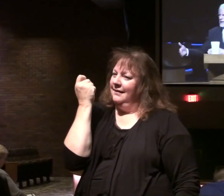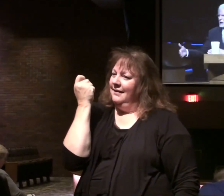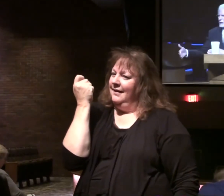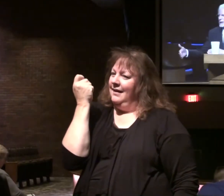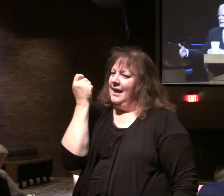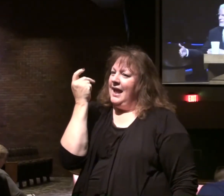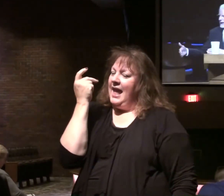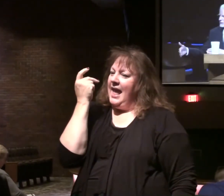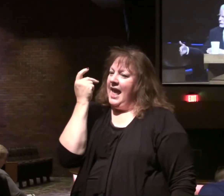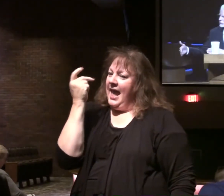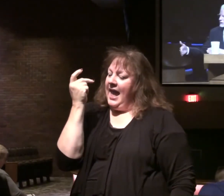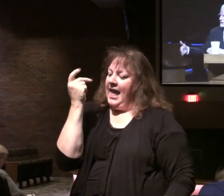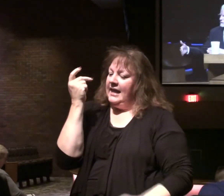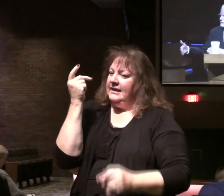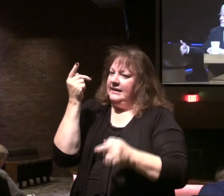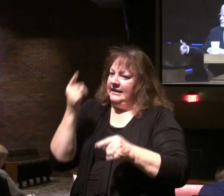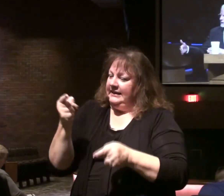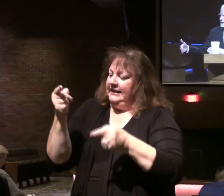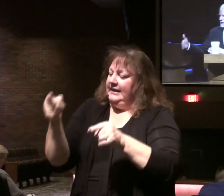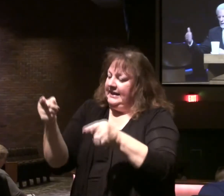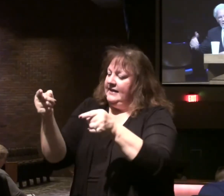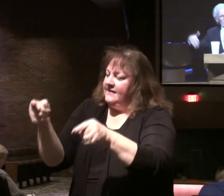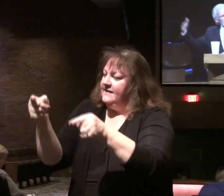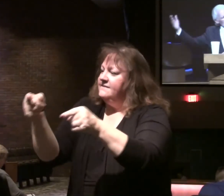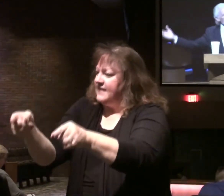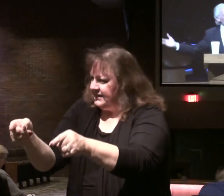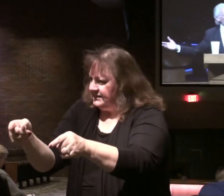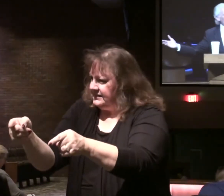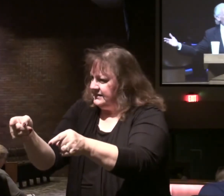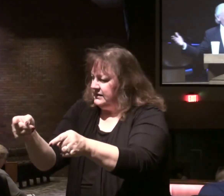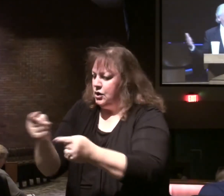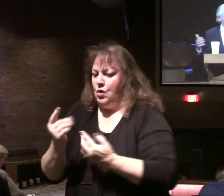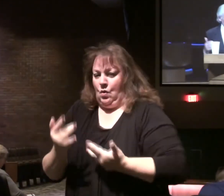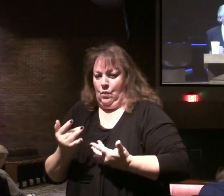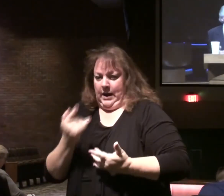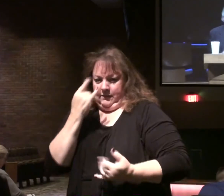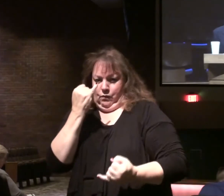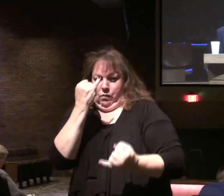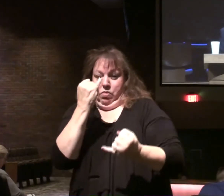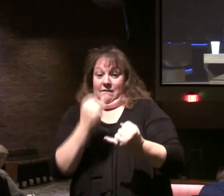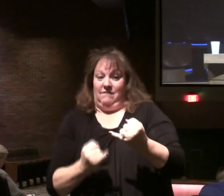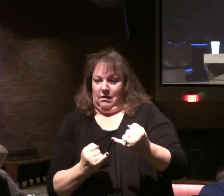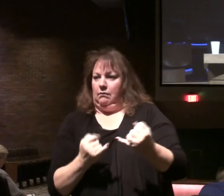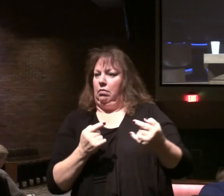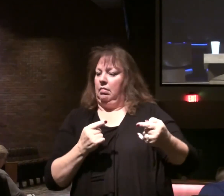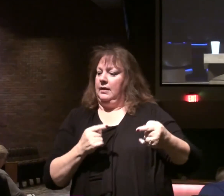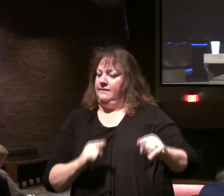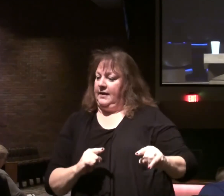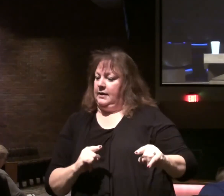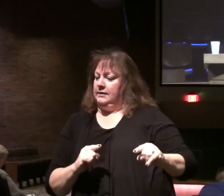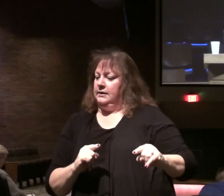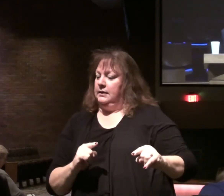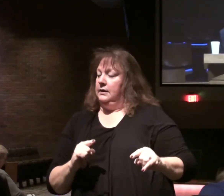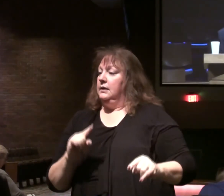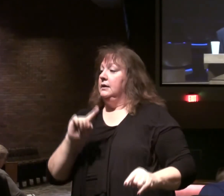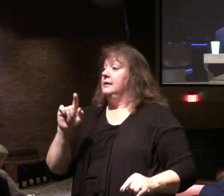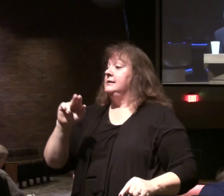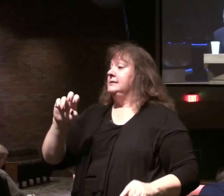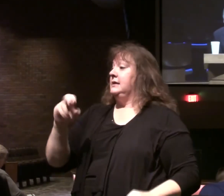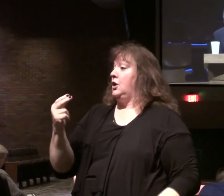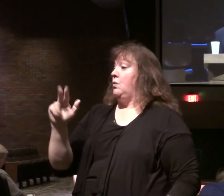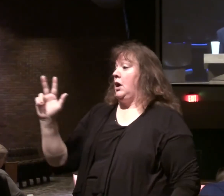preliminary events in anticipating the final event. So when you come to chapter 3.